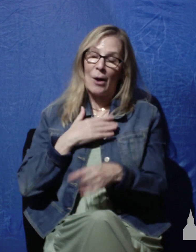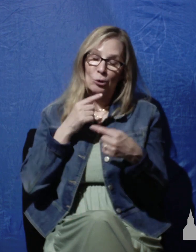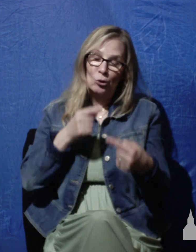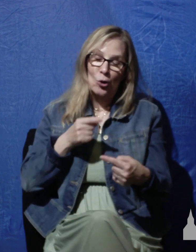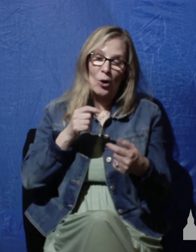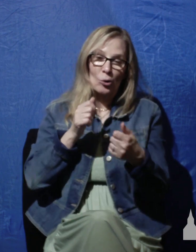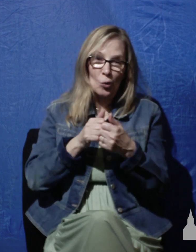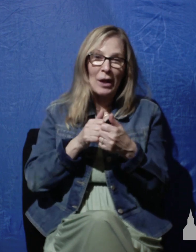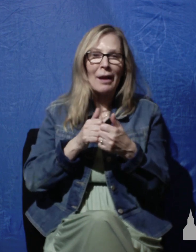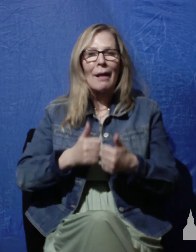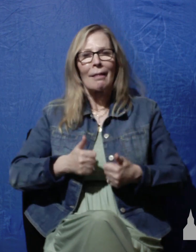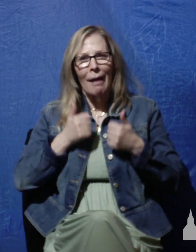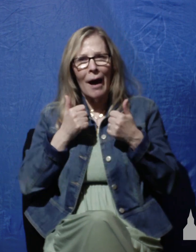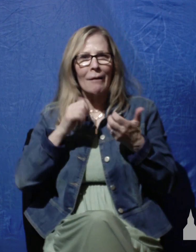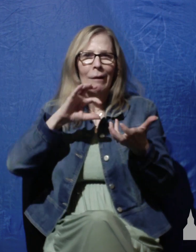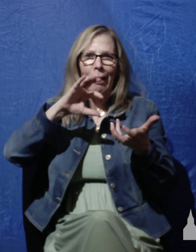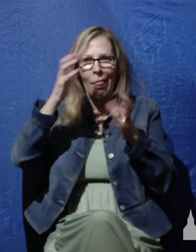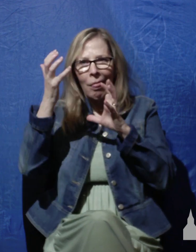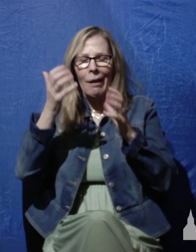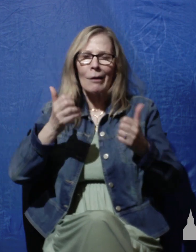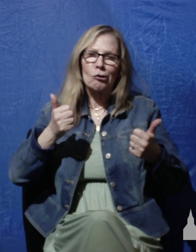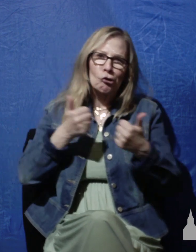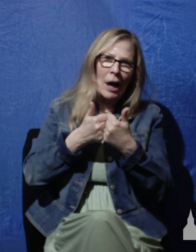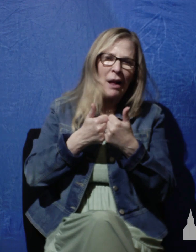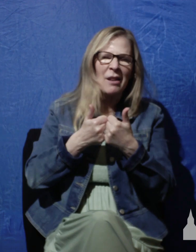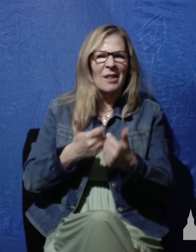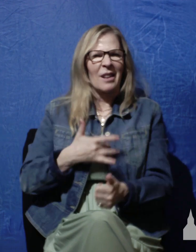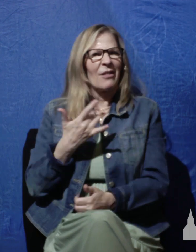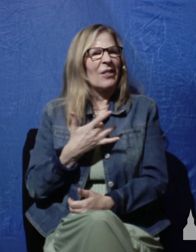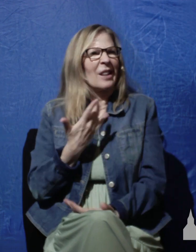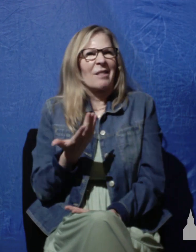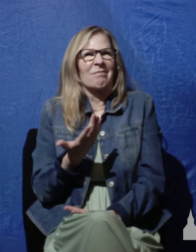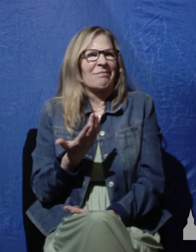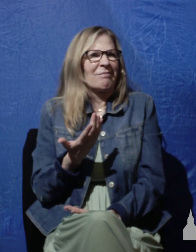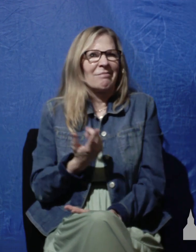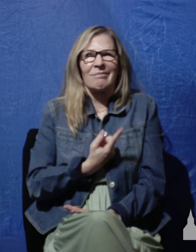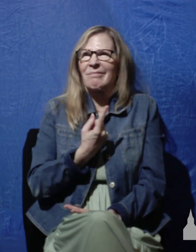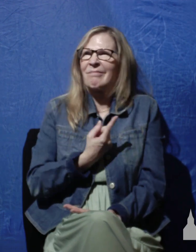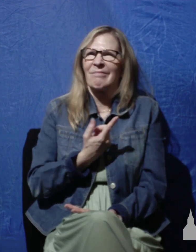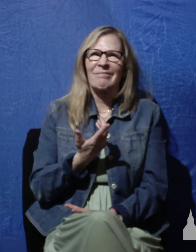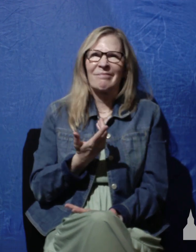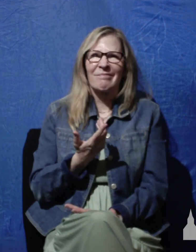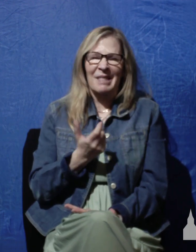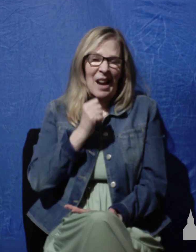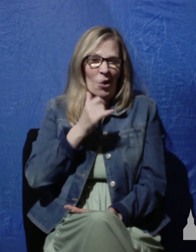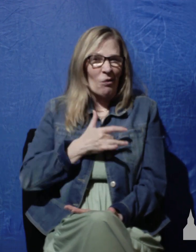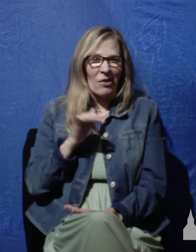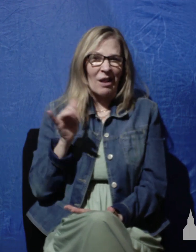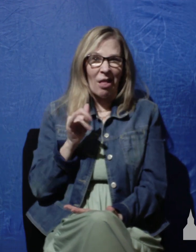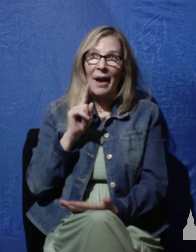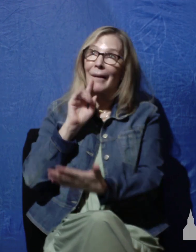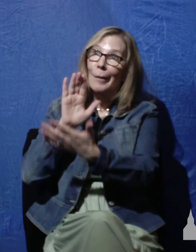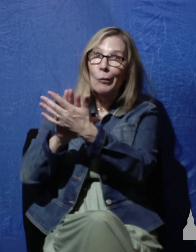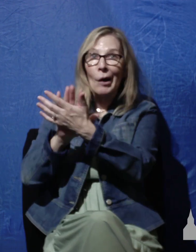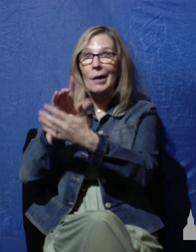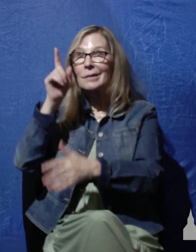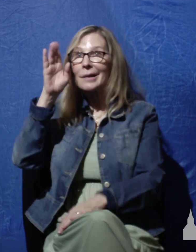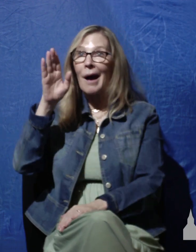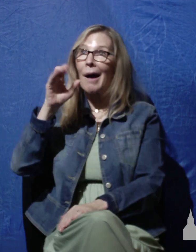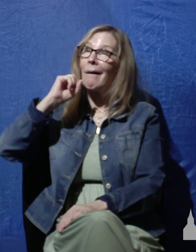of life, there are times when we feel so low that the last thing we want to do is praise God and sing songs